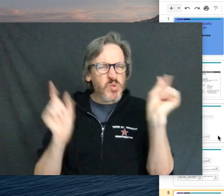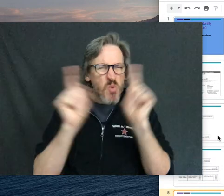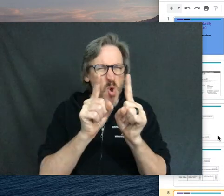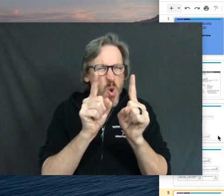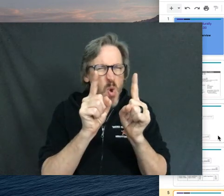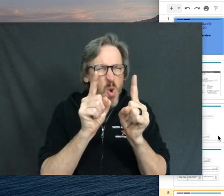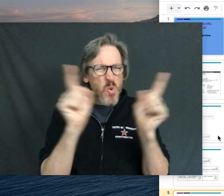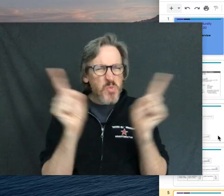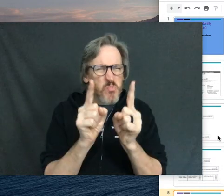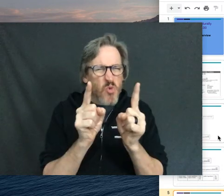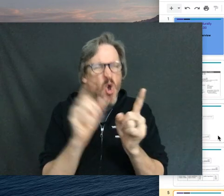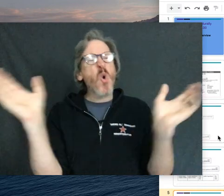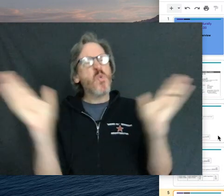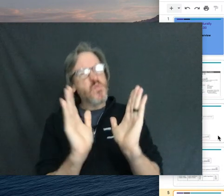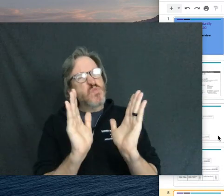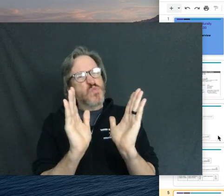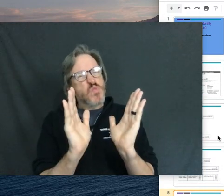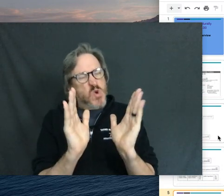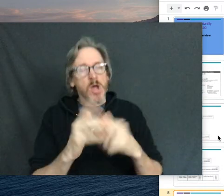of, ooh.